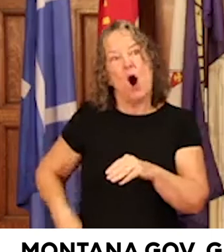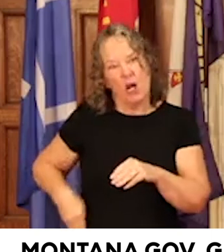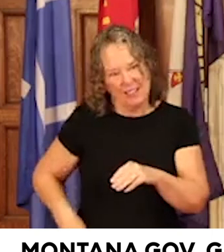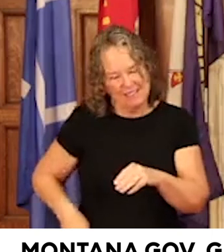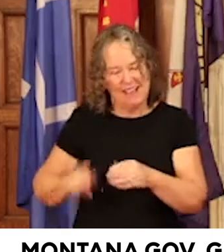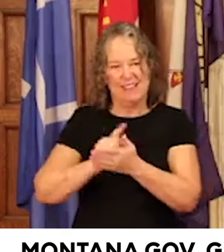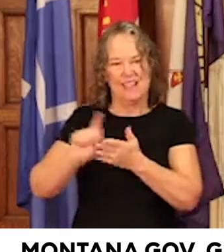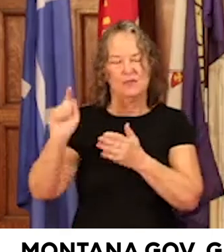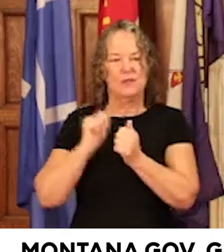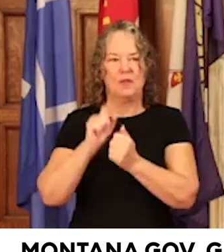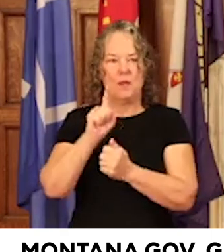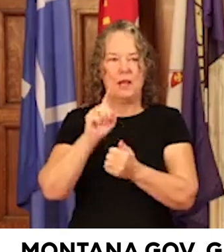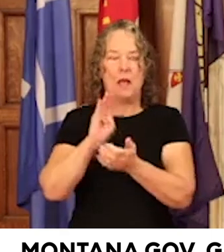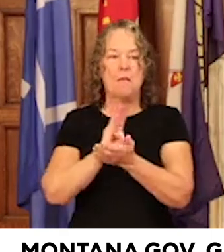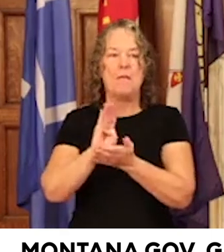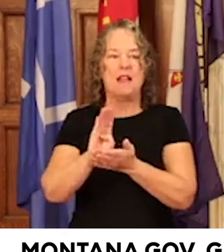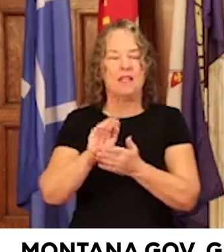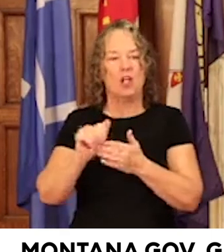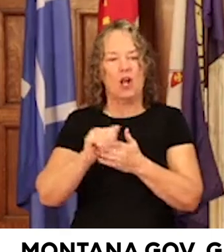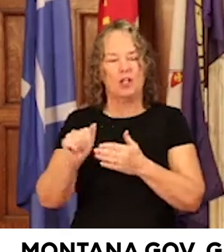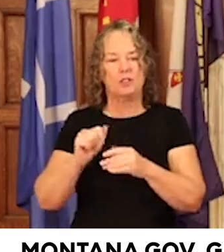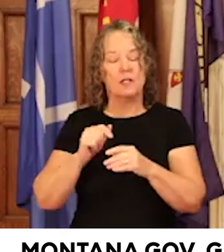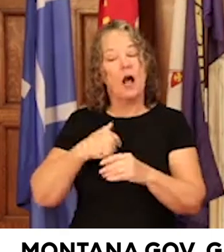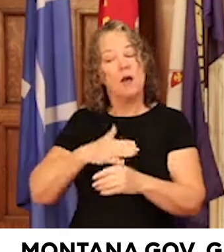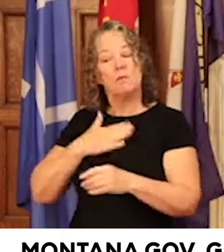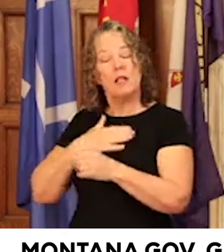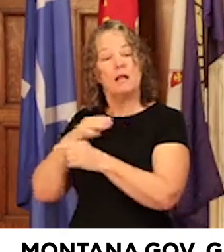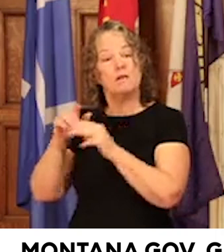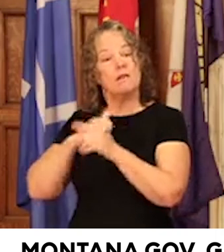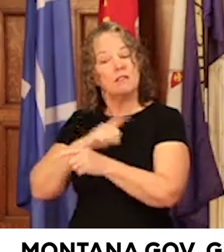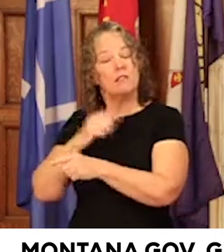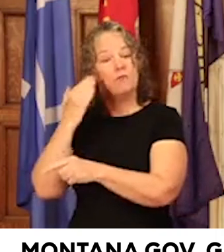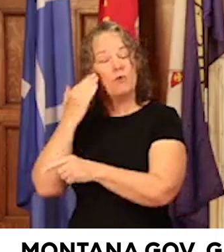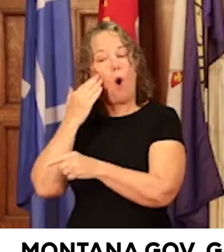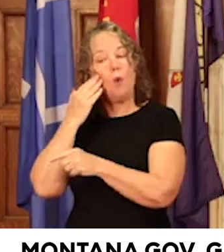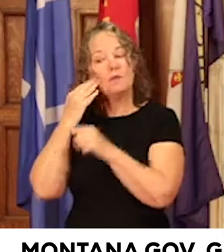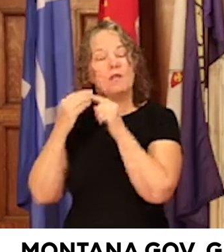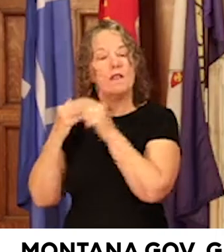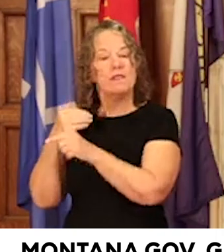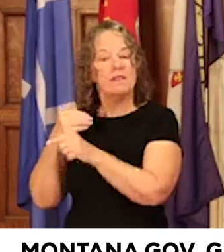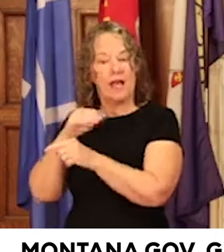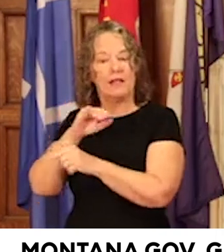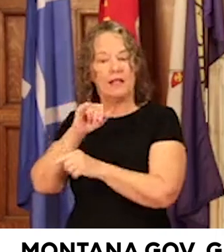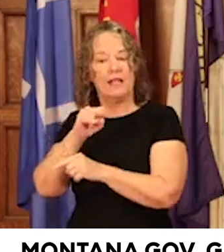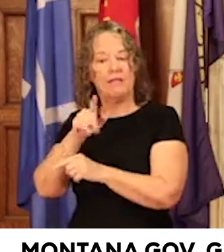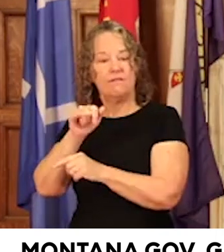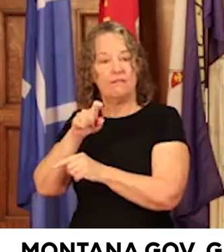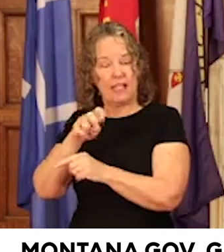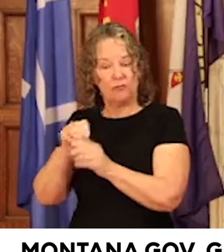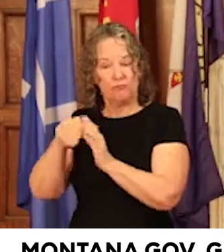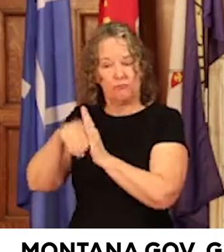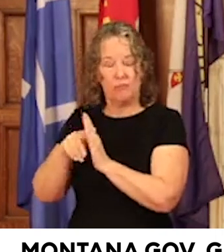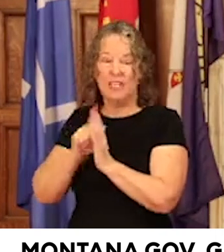And I'm glad the legislature recognized that inflation is real. With this bill, they're putting more money in their own pockets. I'd like to get the work of